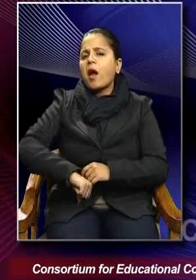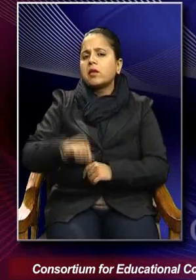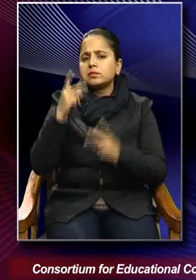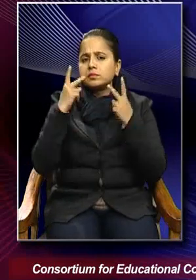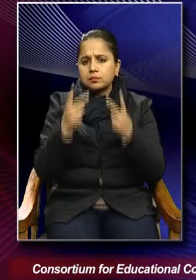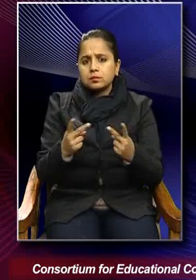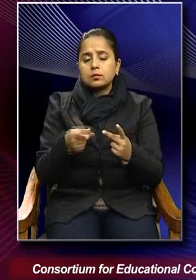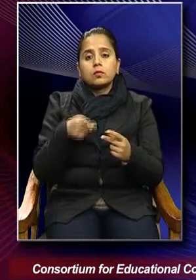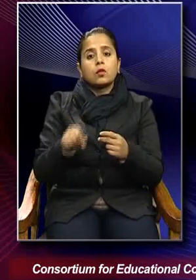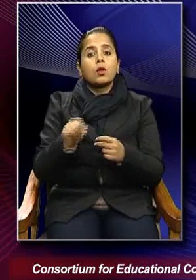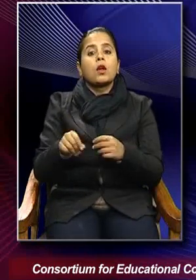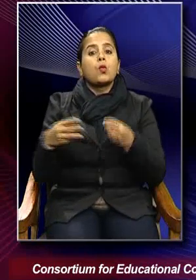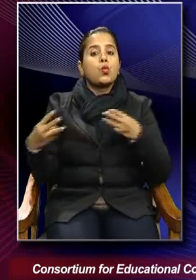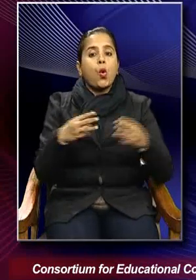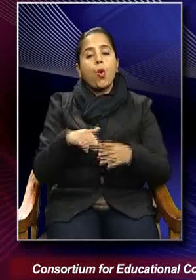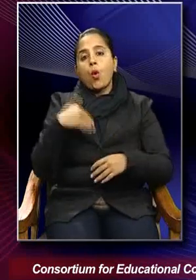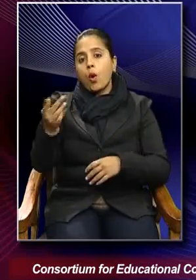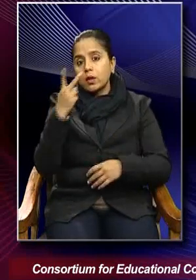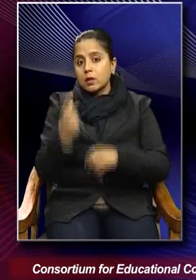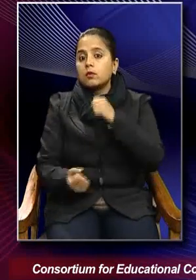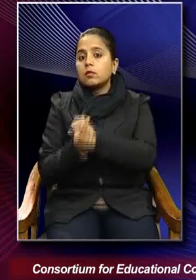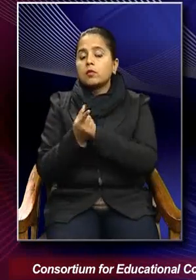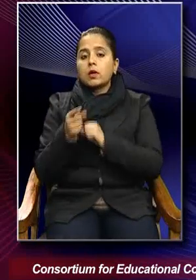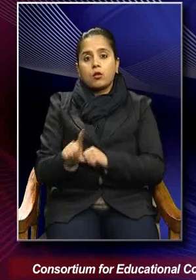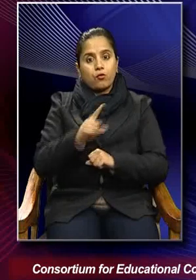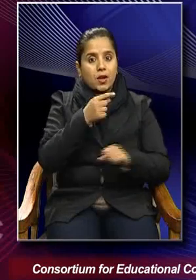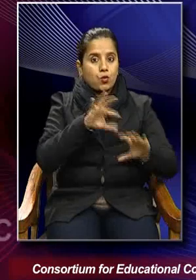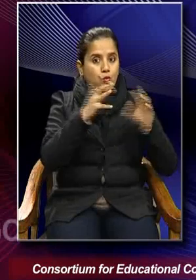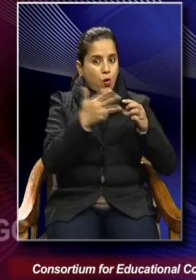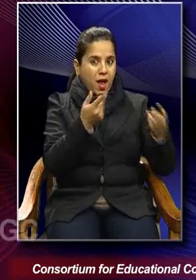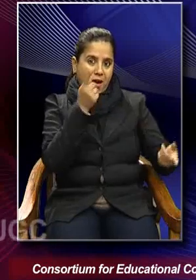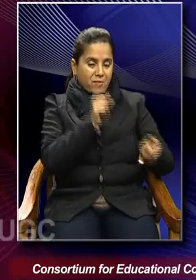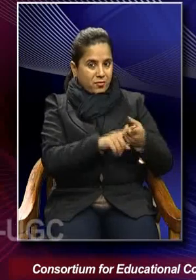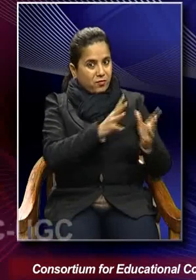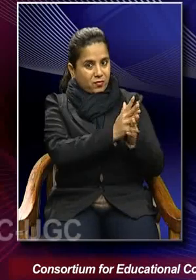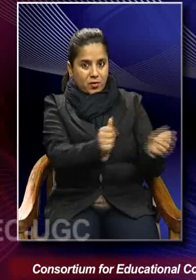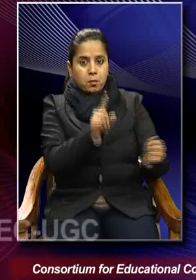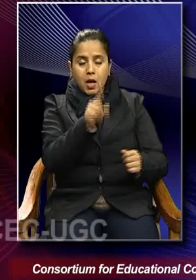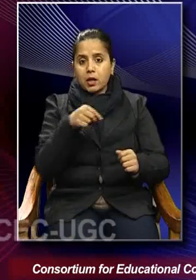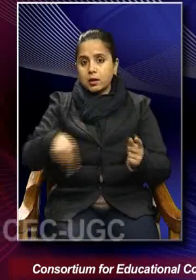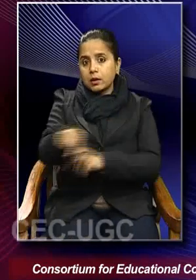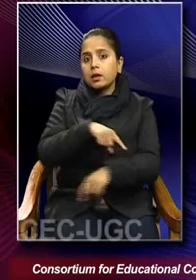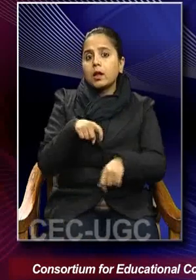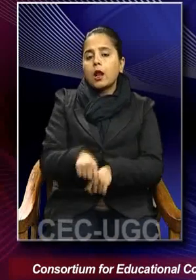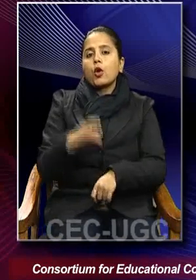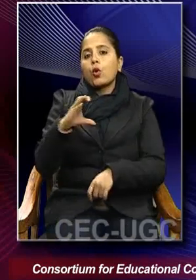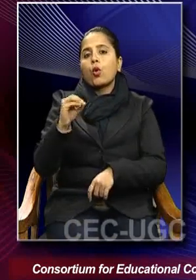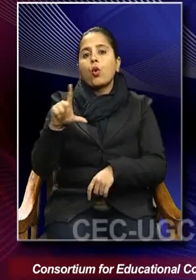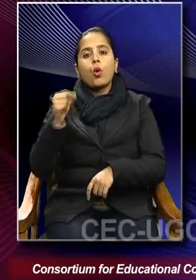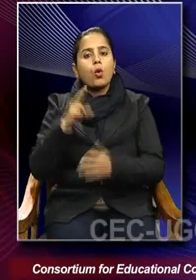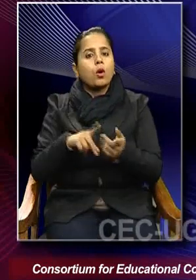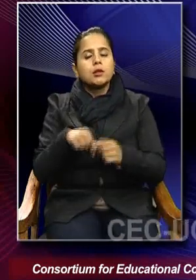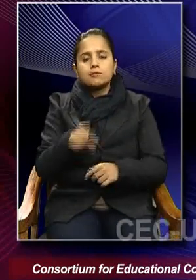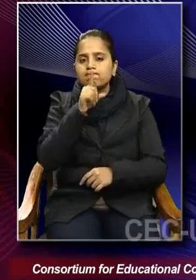in the post-war situation. So, first world war ended, but these countries, these colonies could not